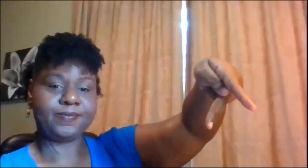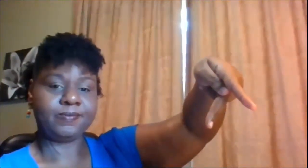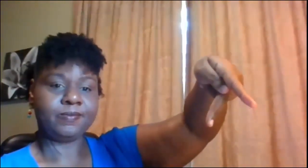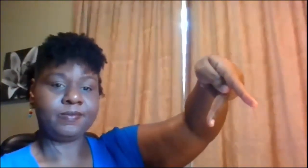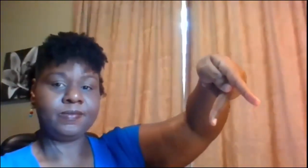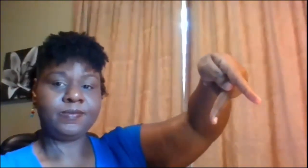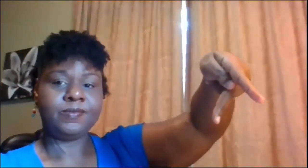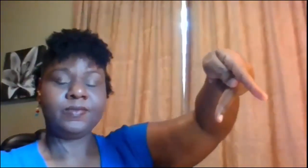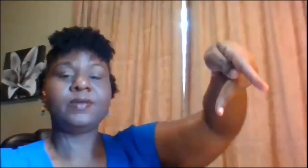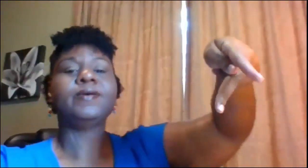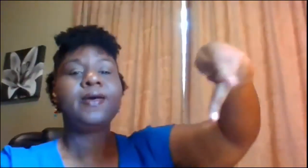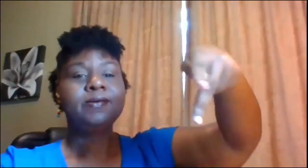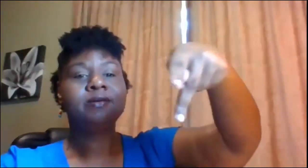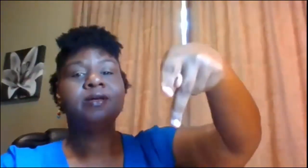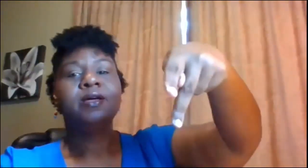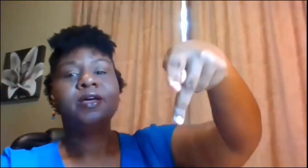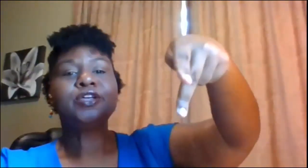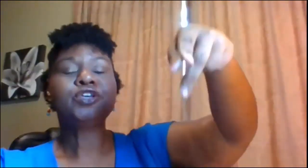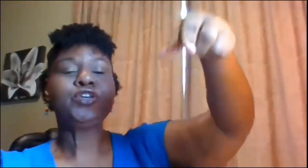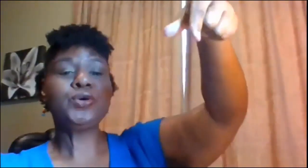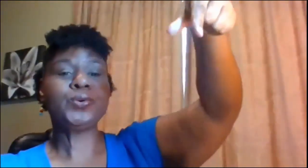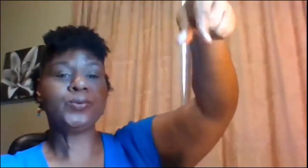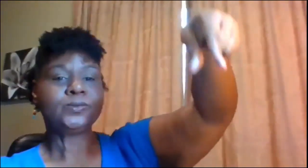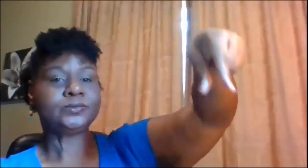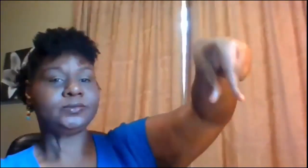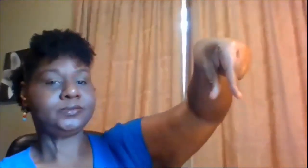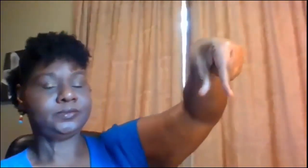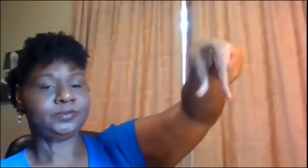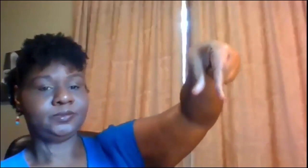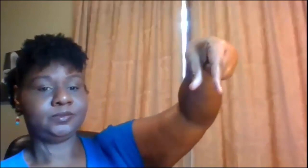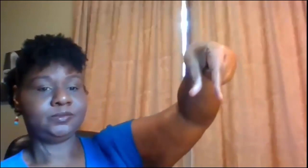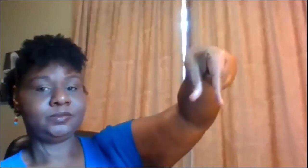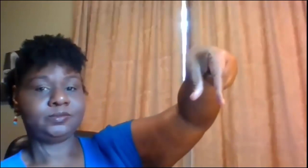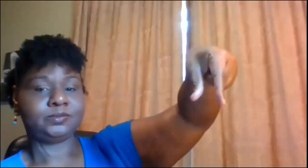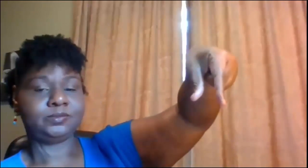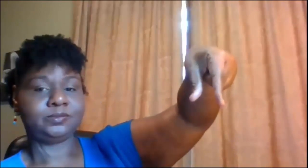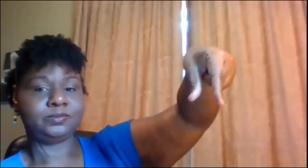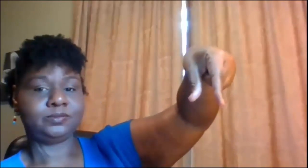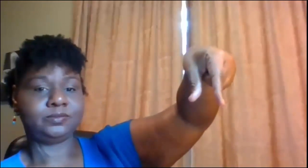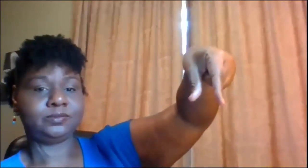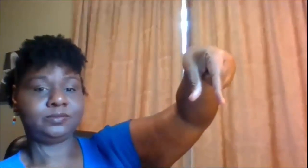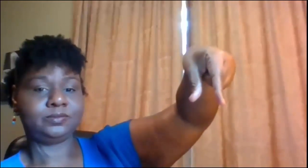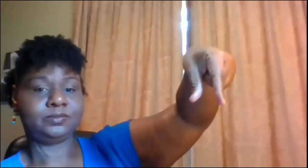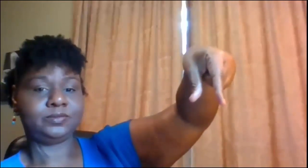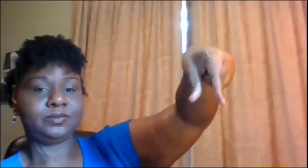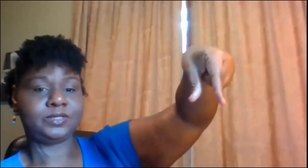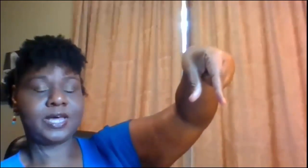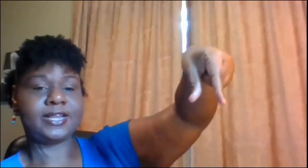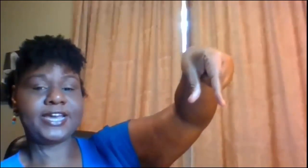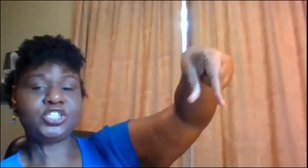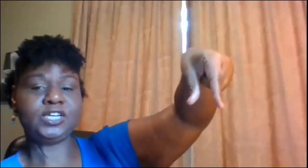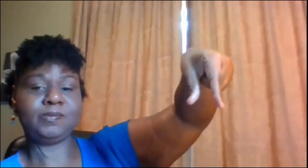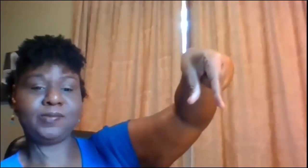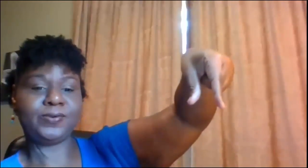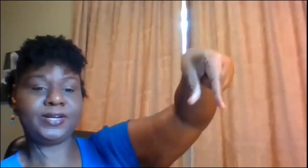okay okay good